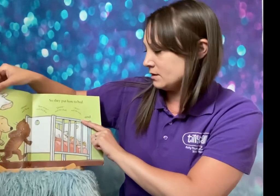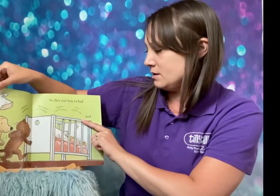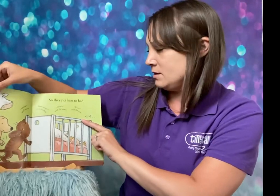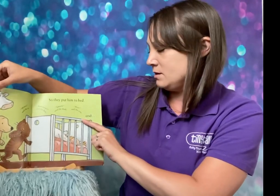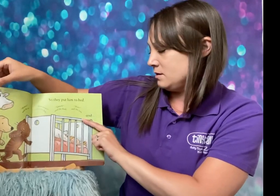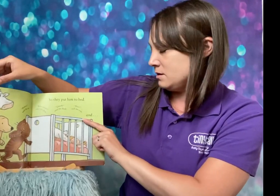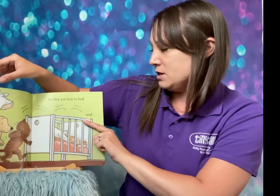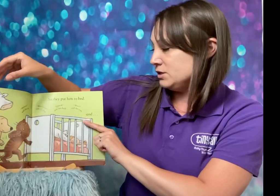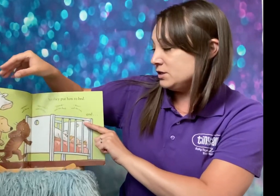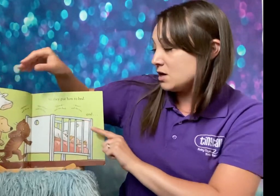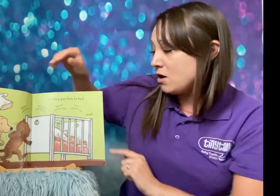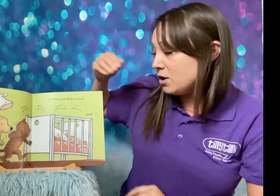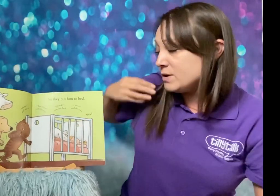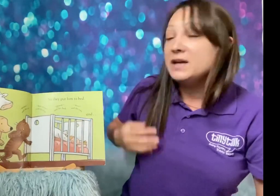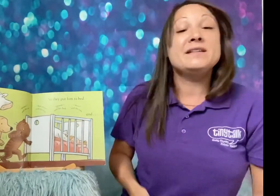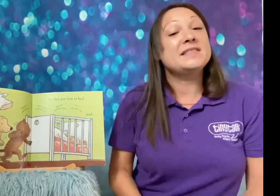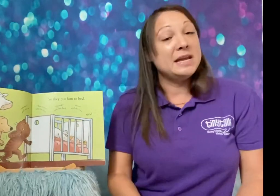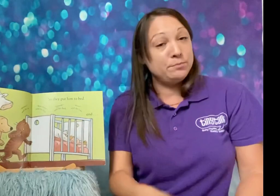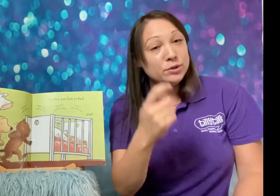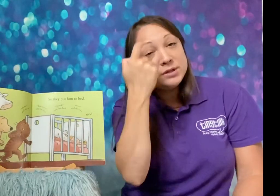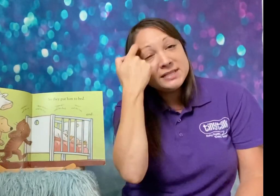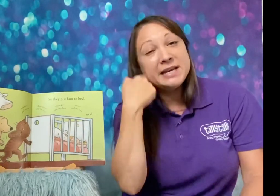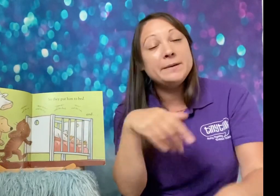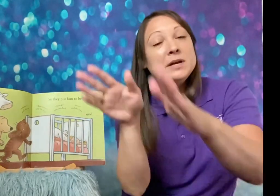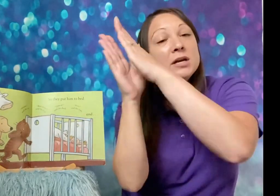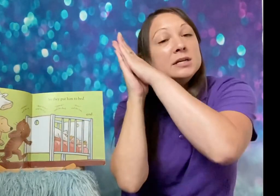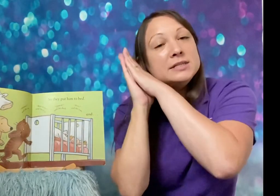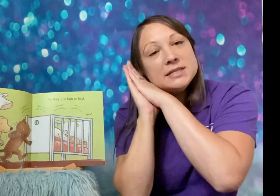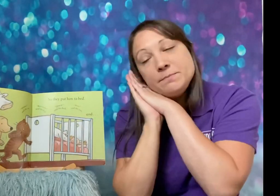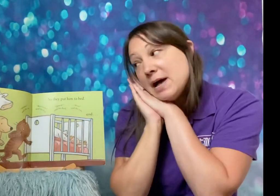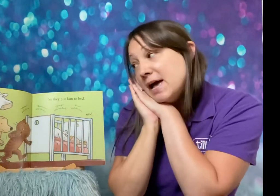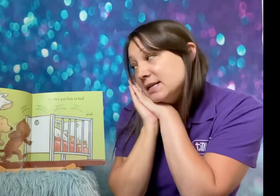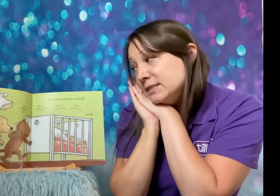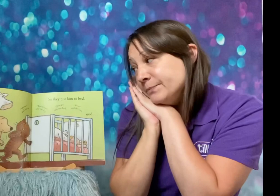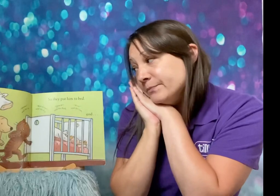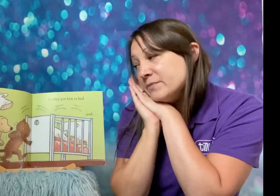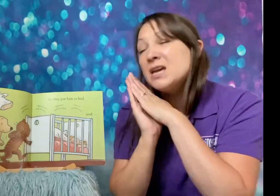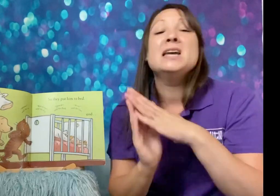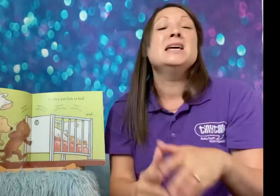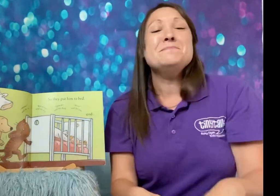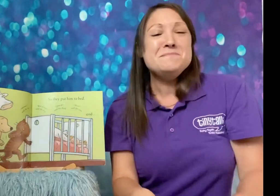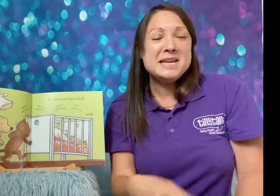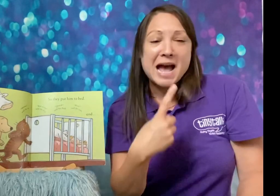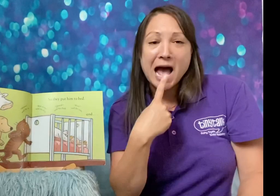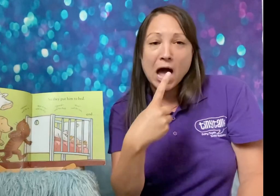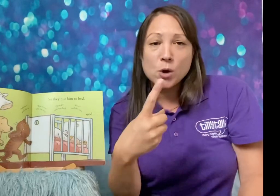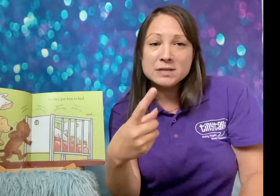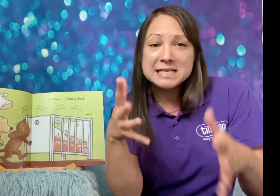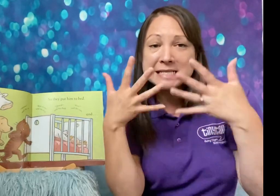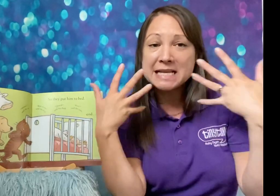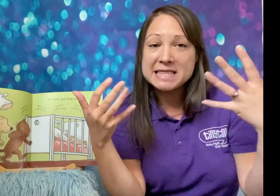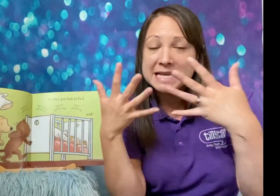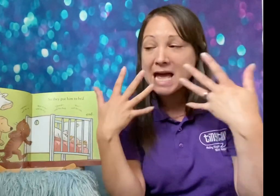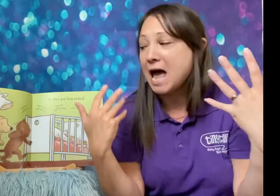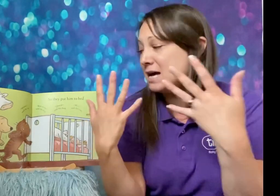So they put him to bed. Meow said the cat.